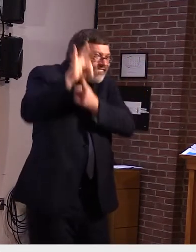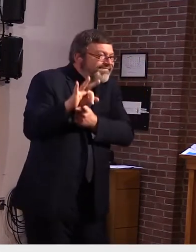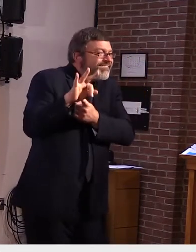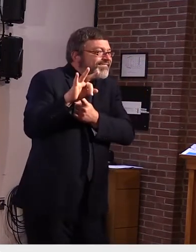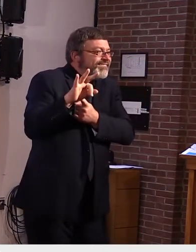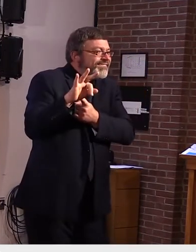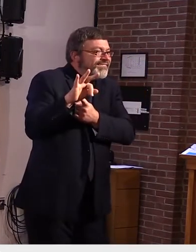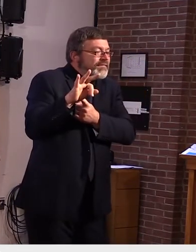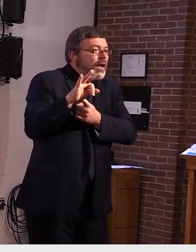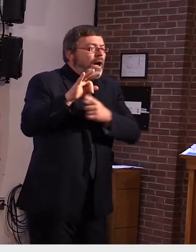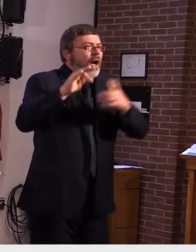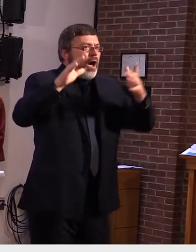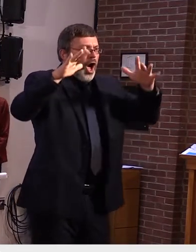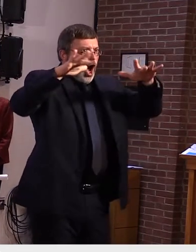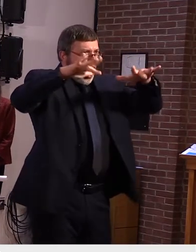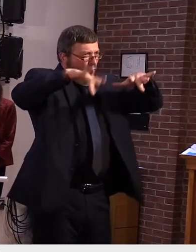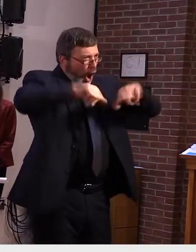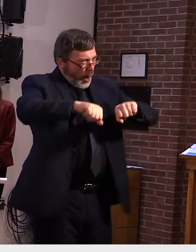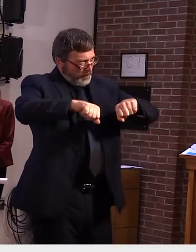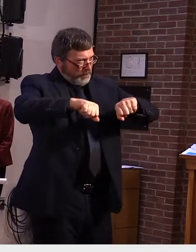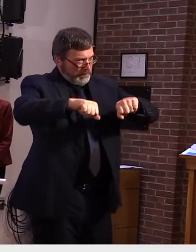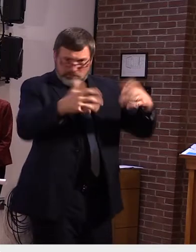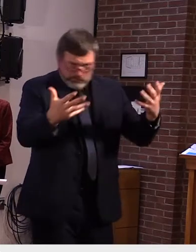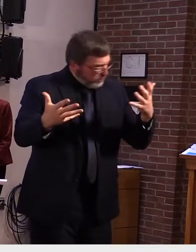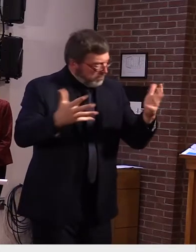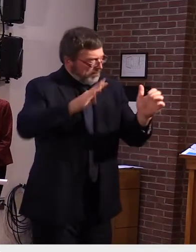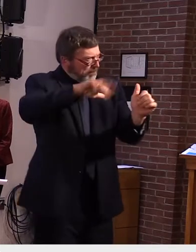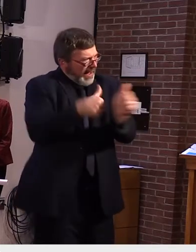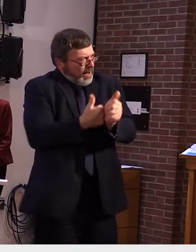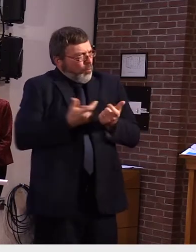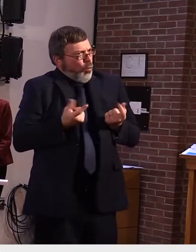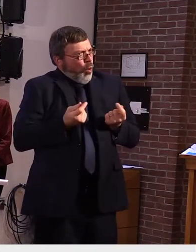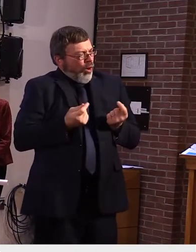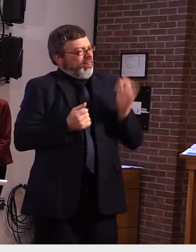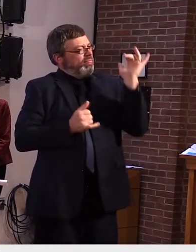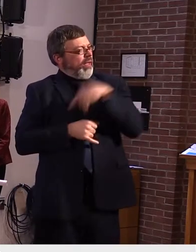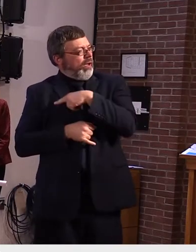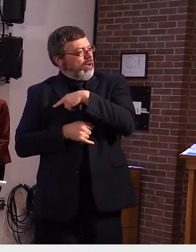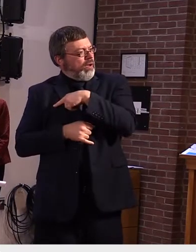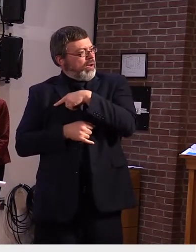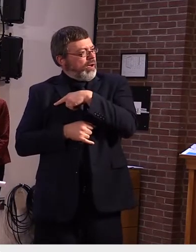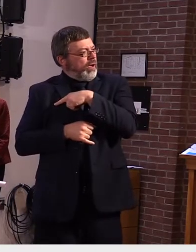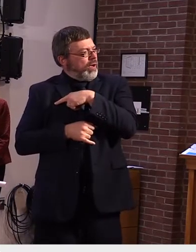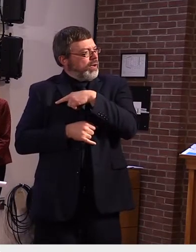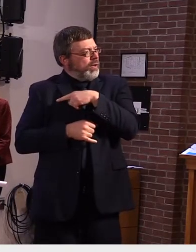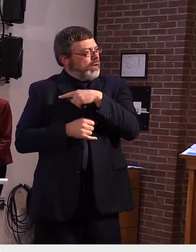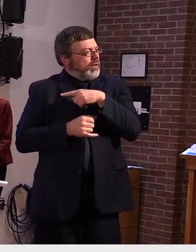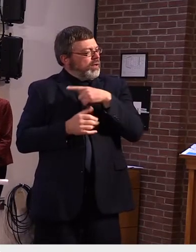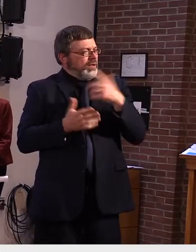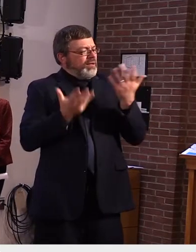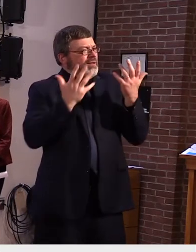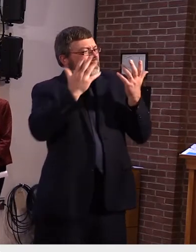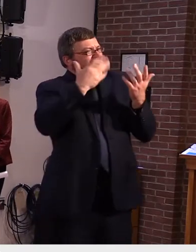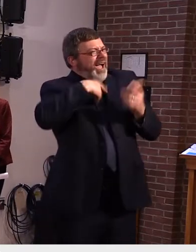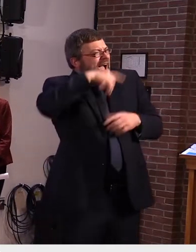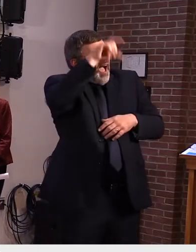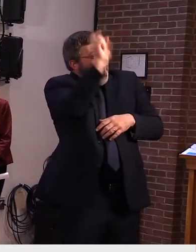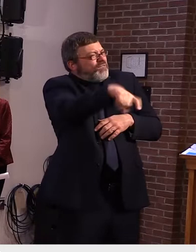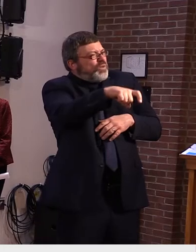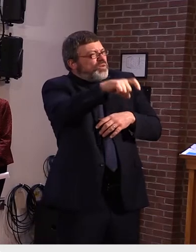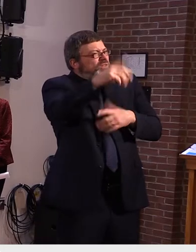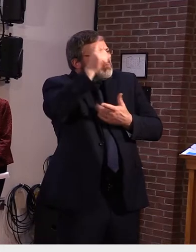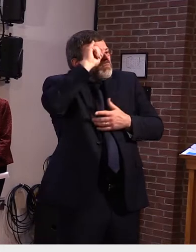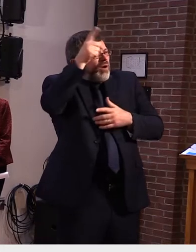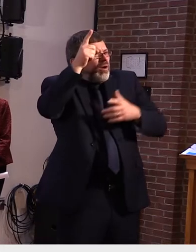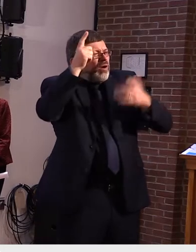probably looking at how we could use uh various uh unique opportunities i will say